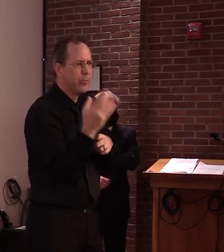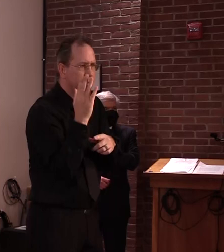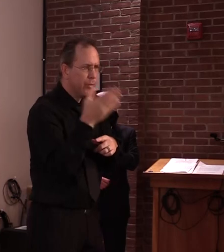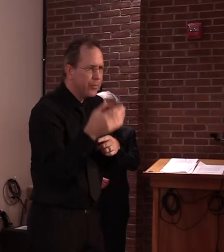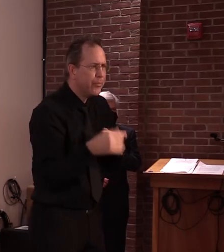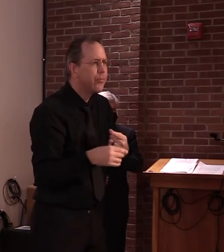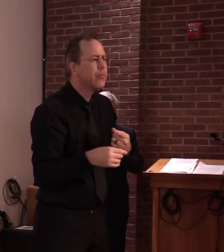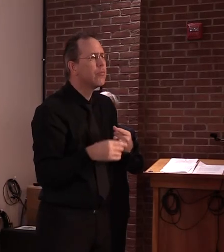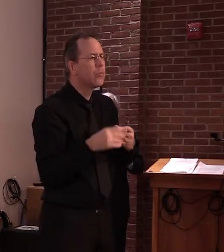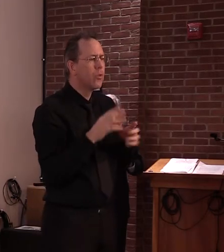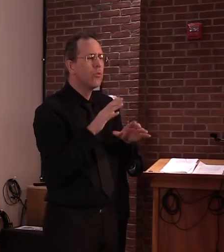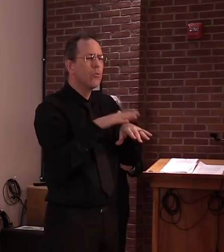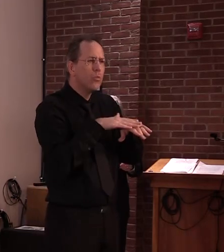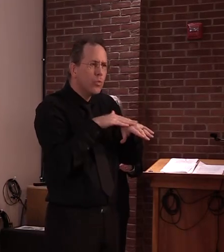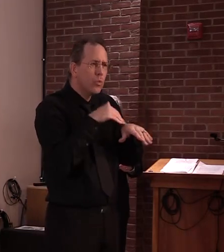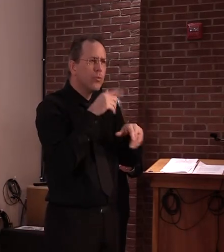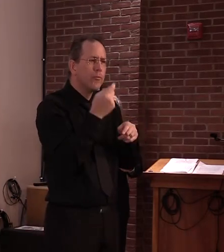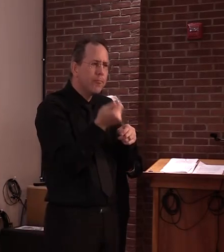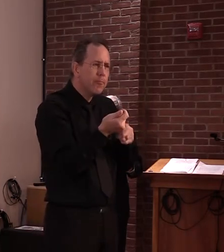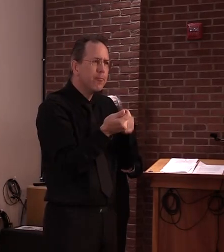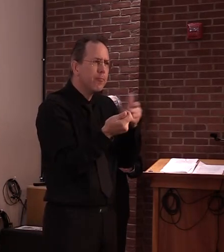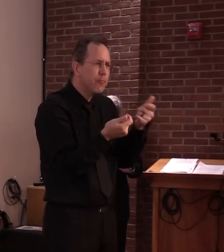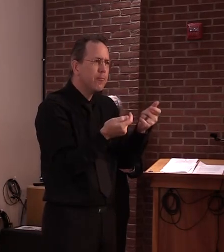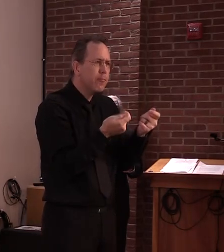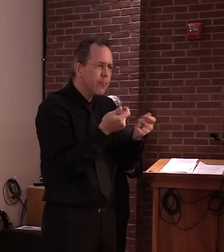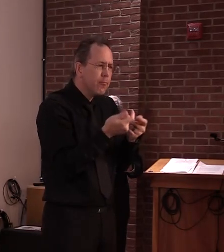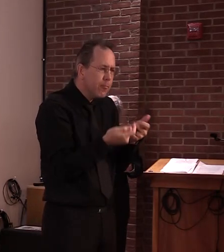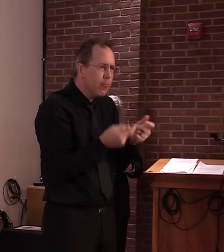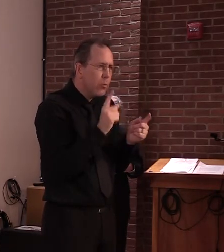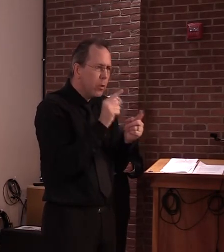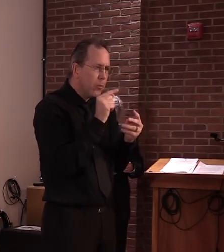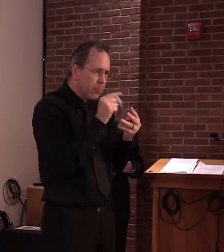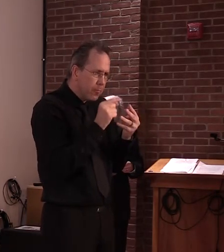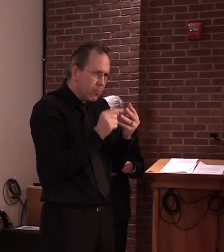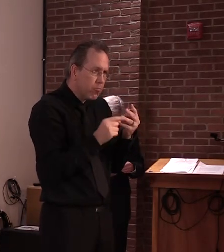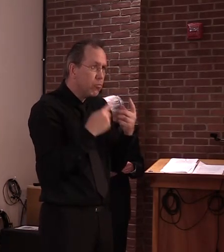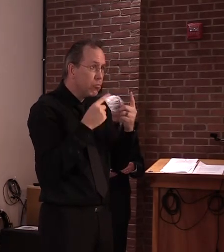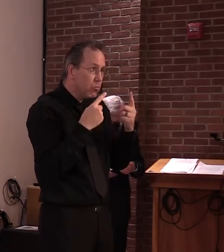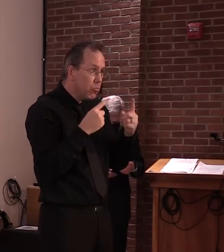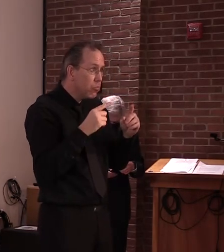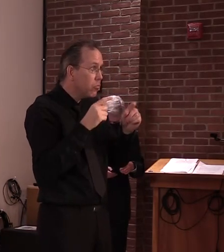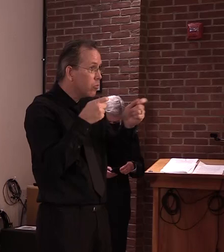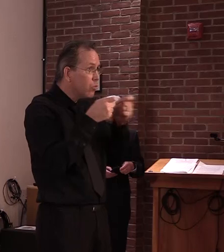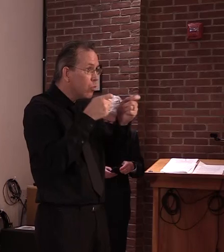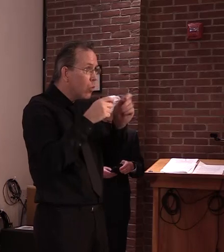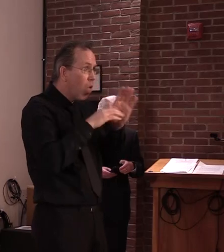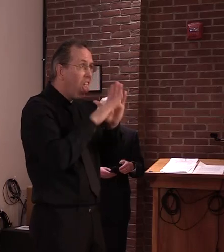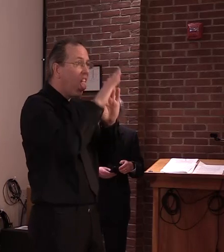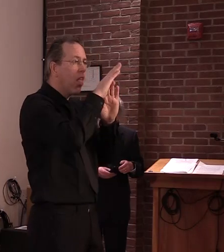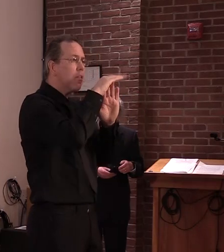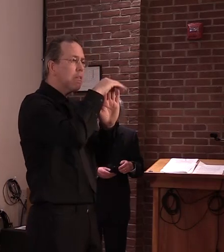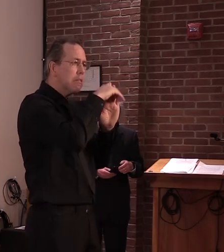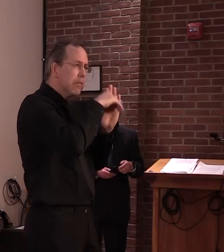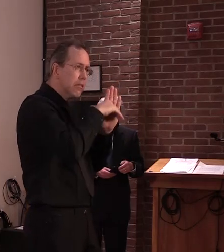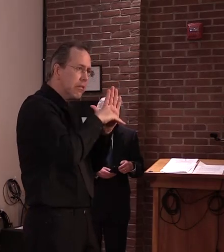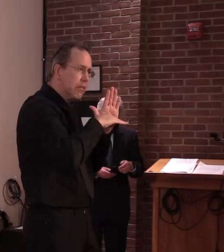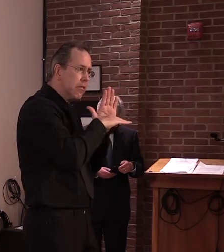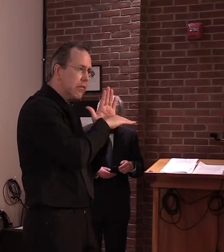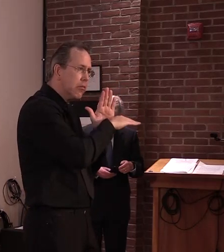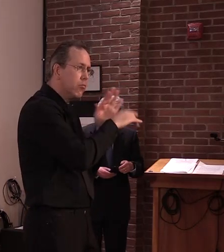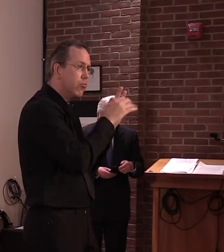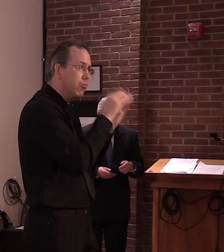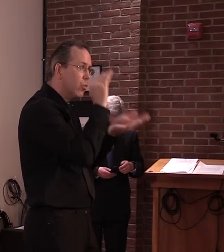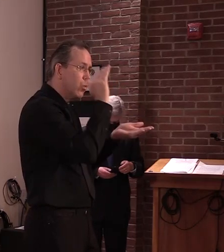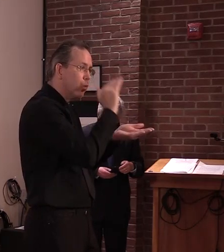want to make sure we stay on top of this. So, again, I think you should expect that we want people to limit their travels, limit their